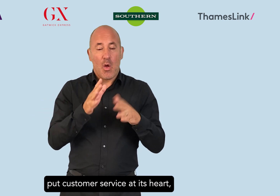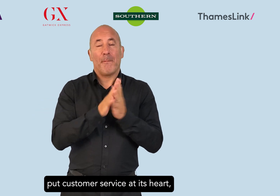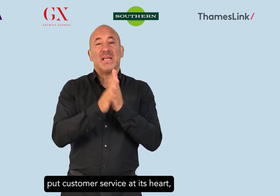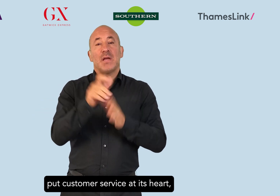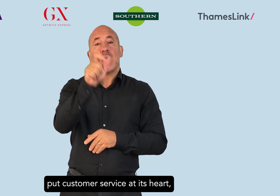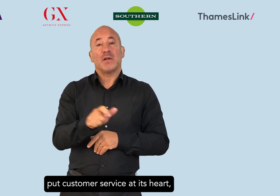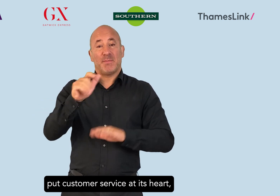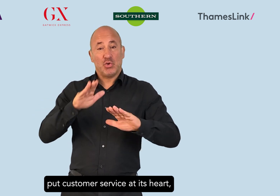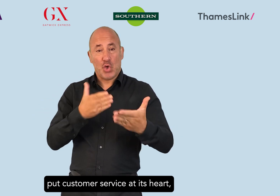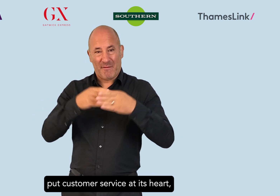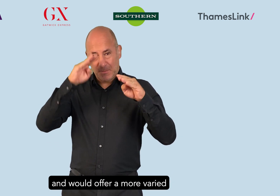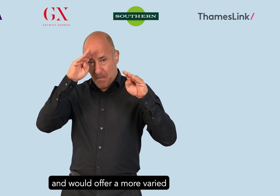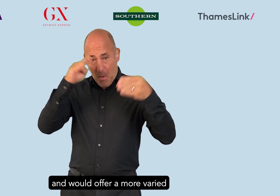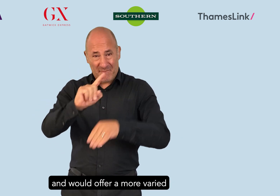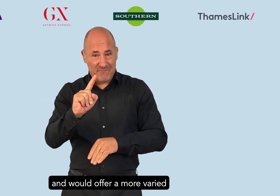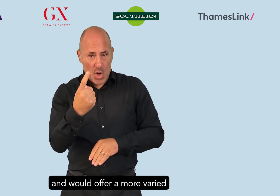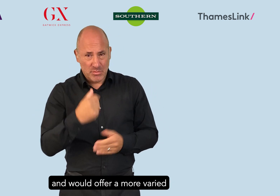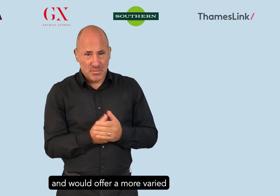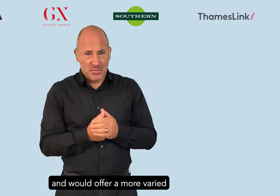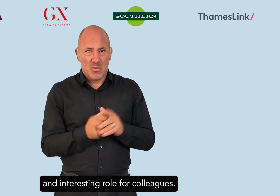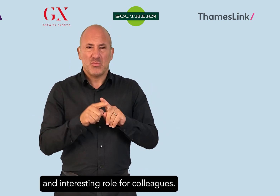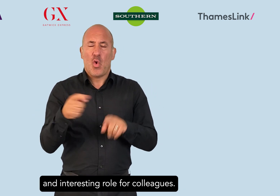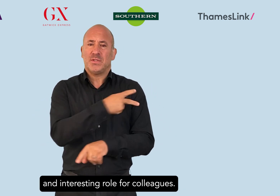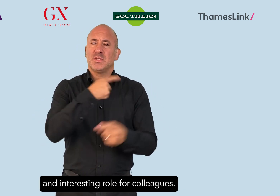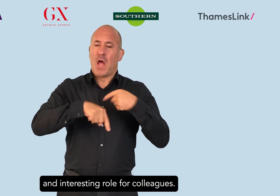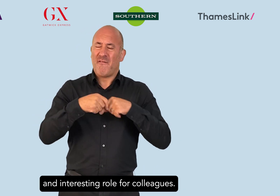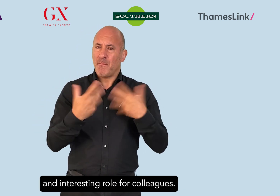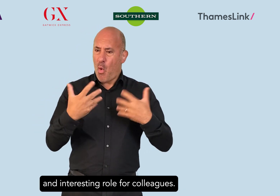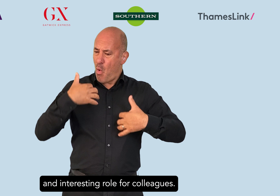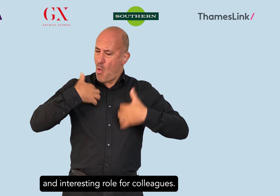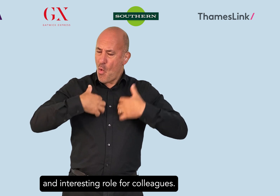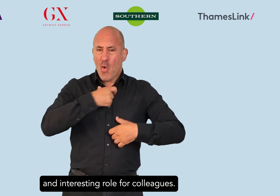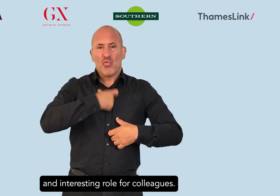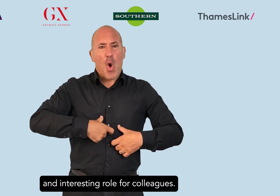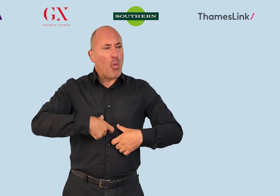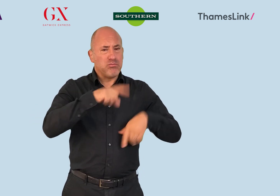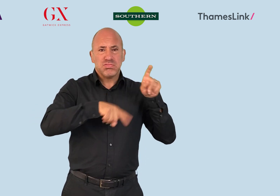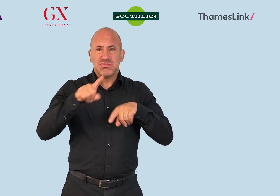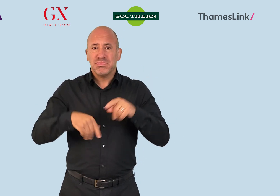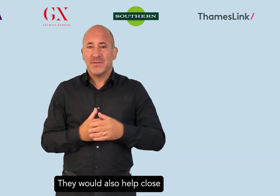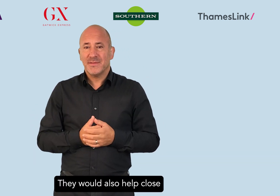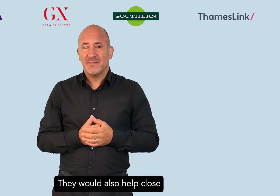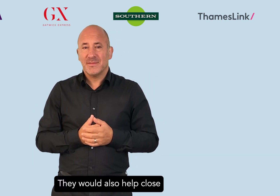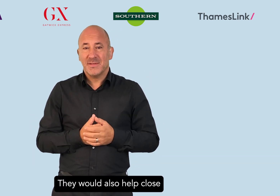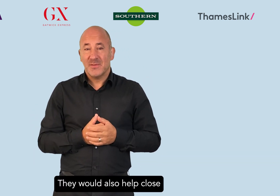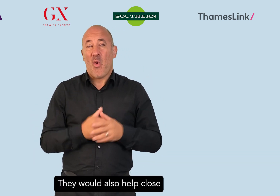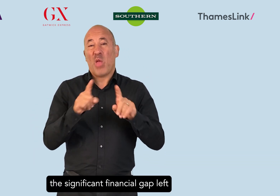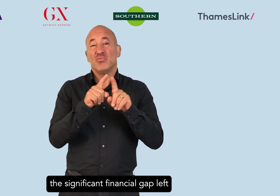service at its heart and would offer a more varied and interesting role for colleagues. They would also help close the